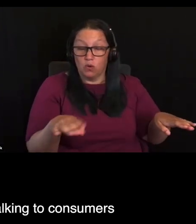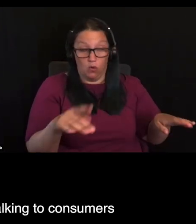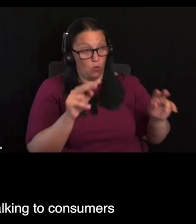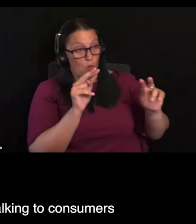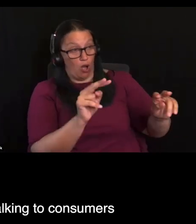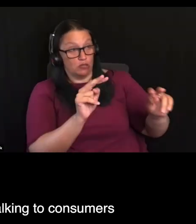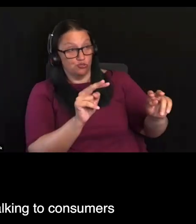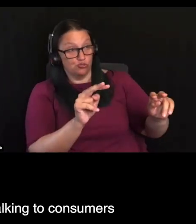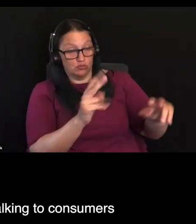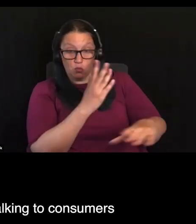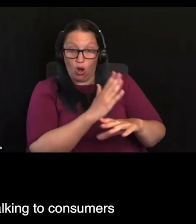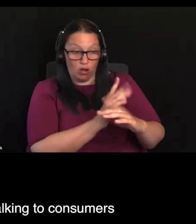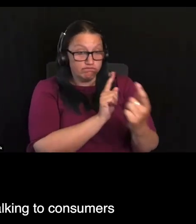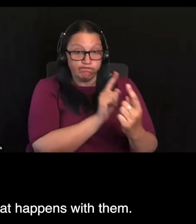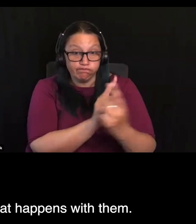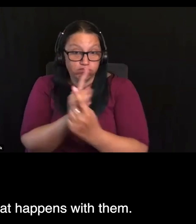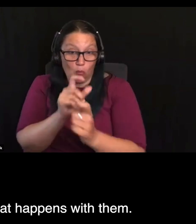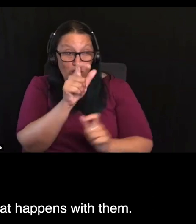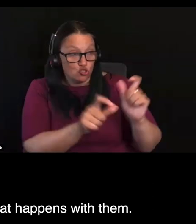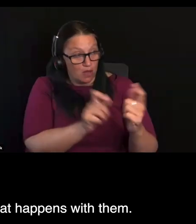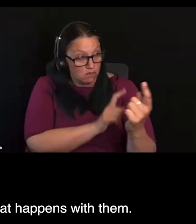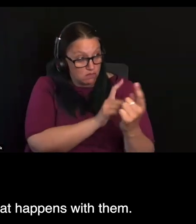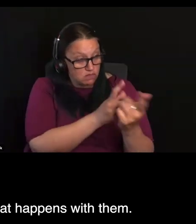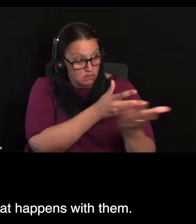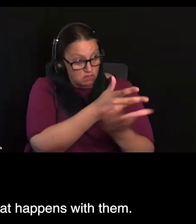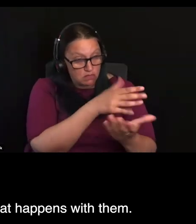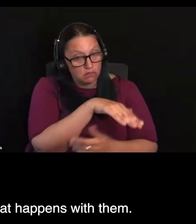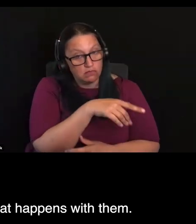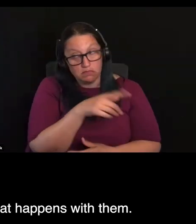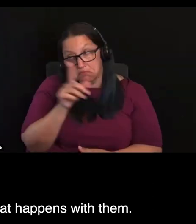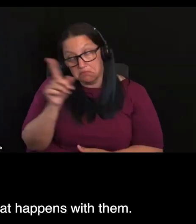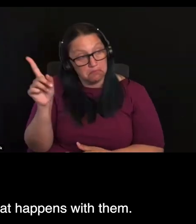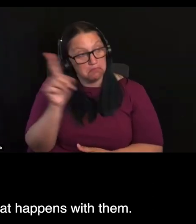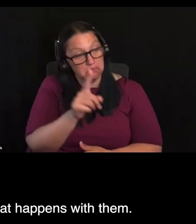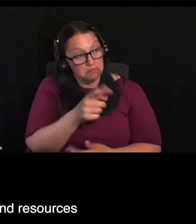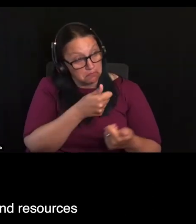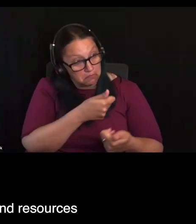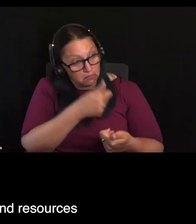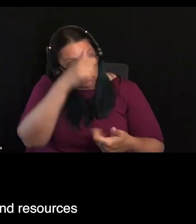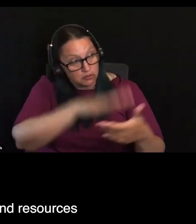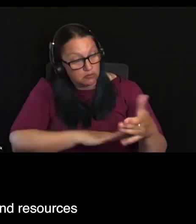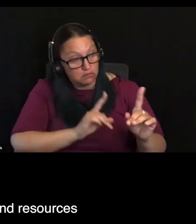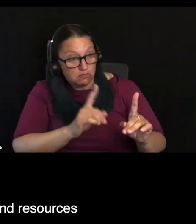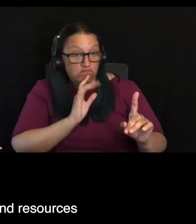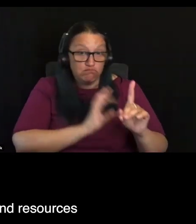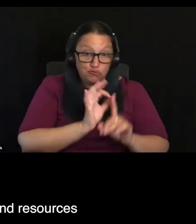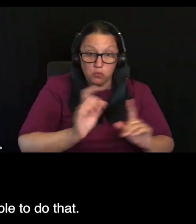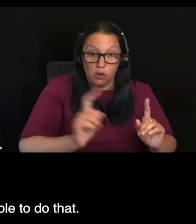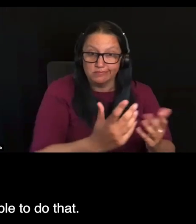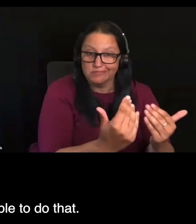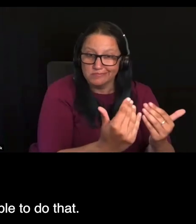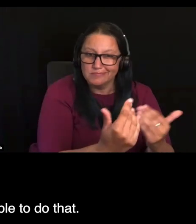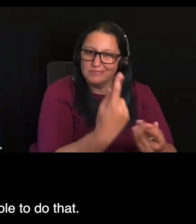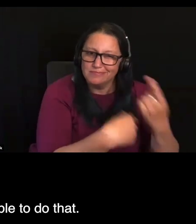actually happening. They're talking to consumers about how they've experienced and what happens with them. And I think that there's tools and resources